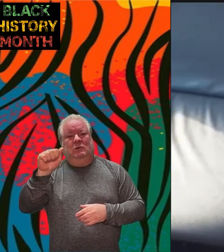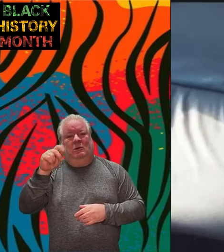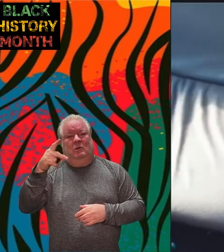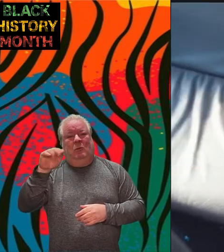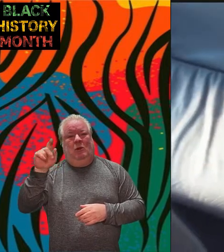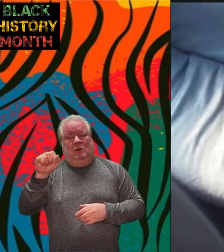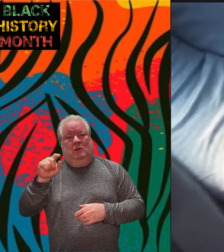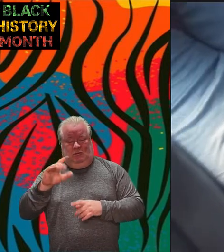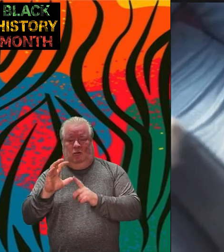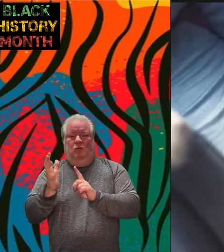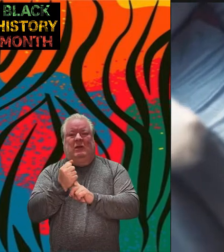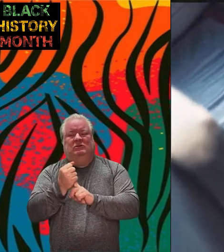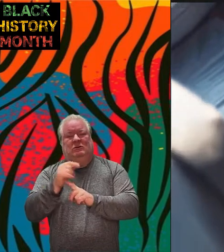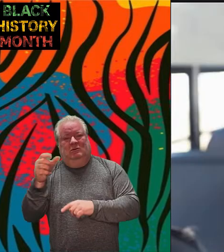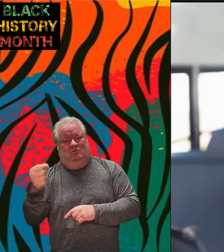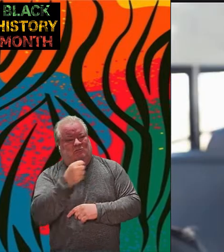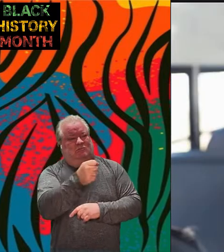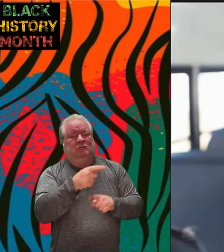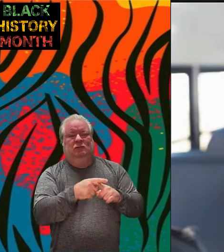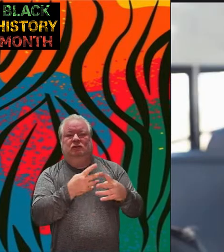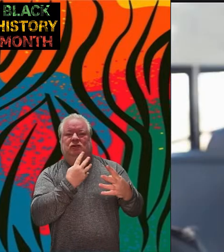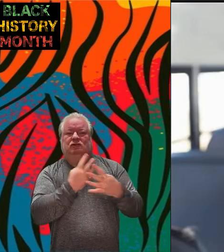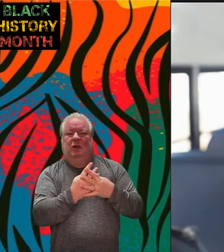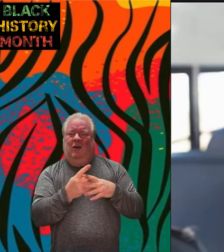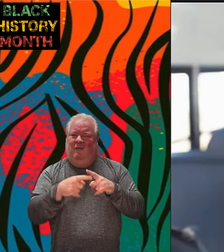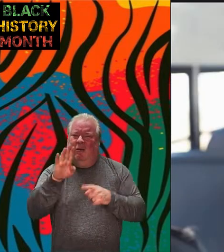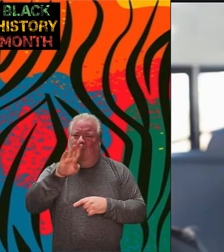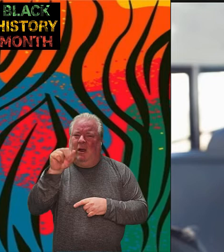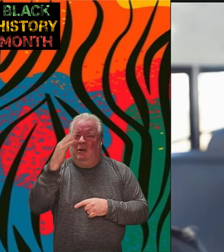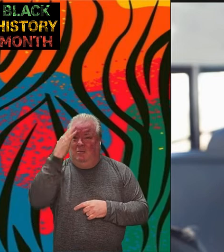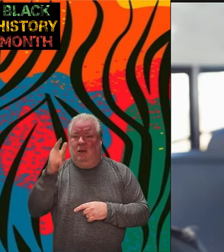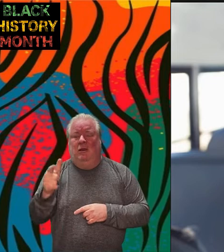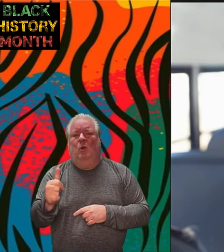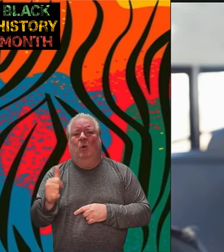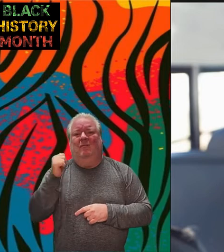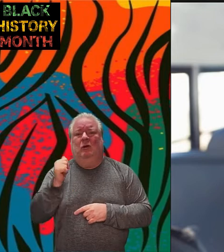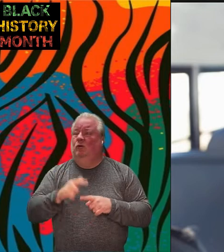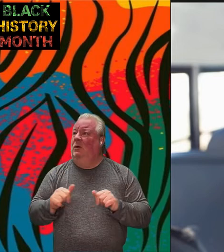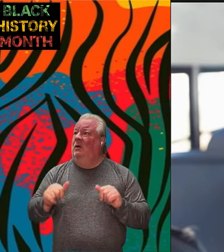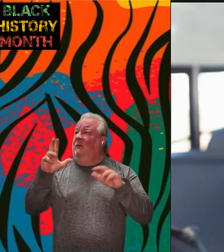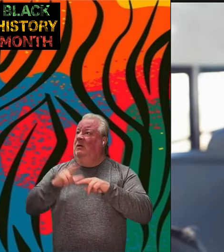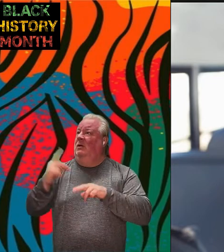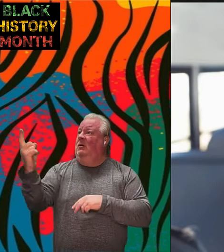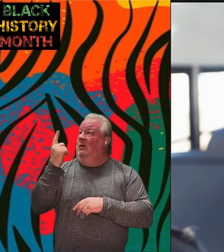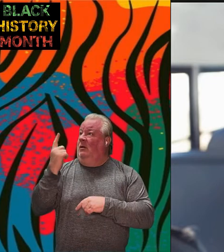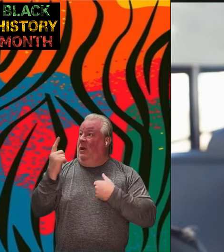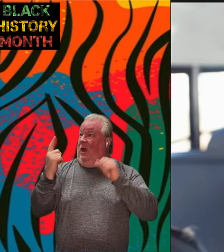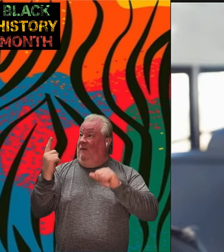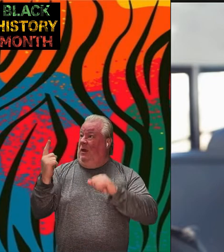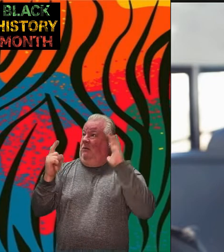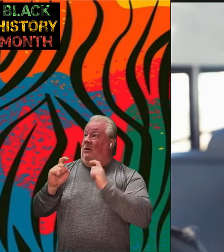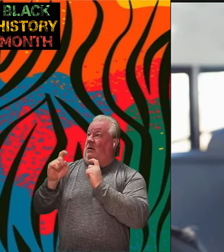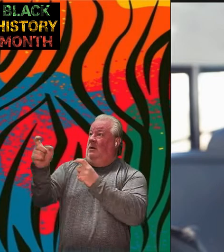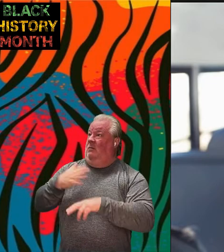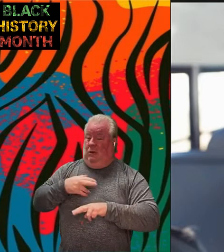down to jail taken from the bus just because she refused to give up her seat at present we are in the midst of a